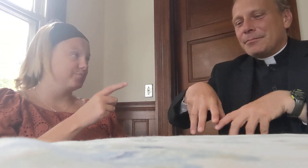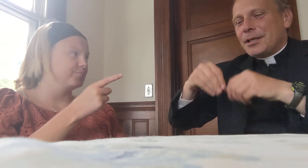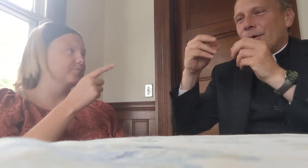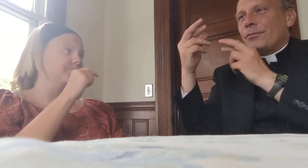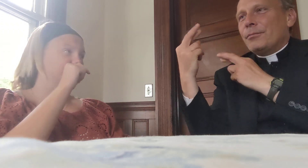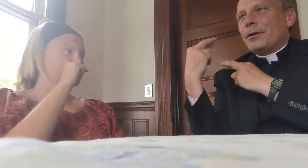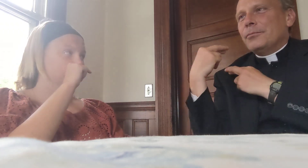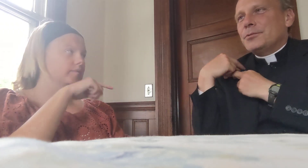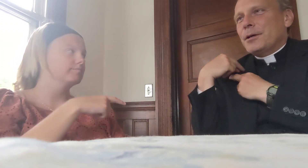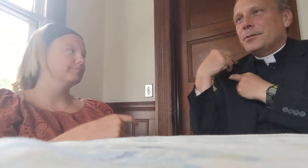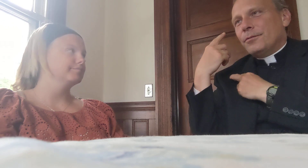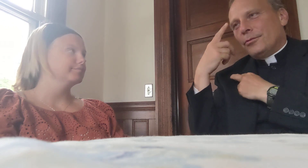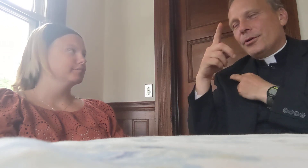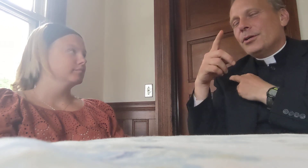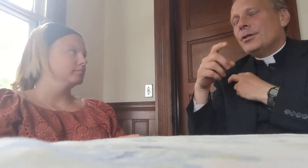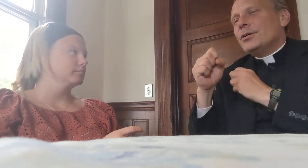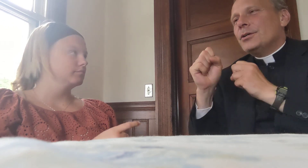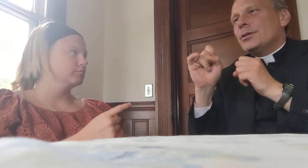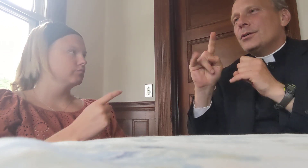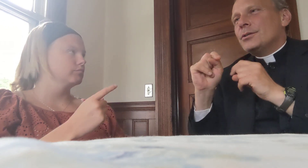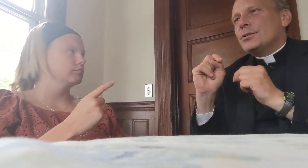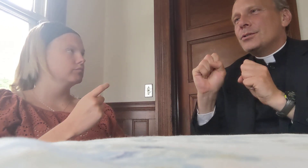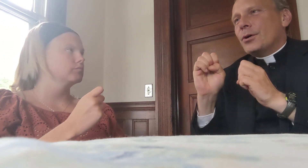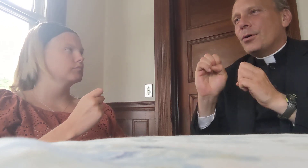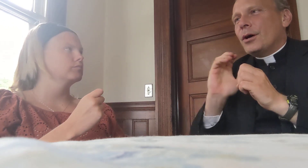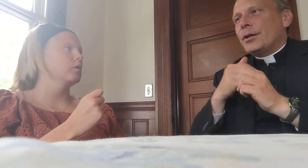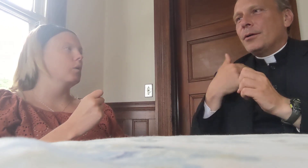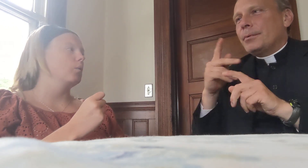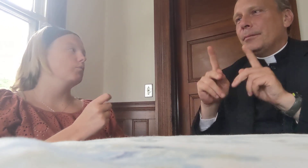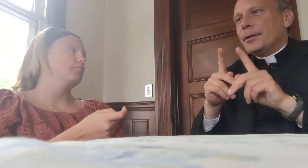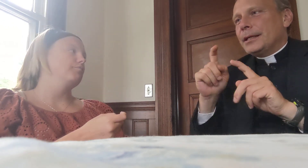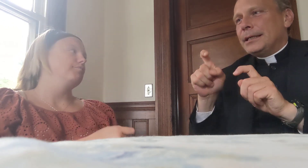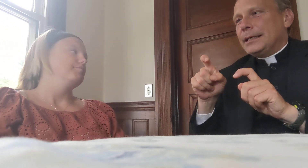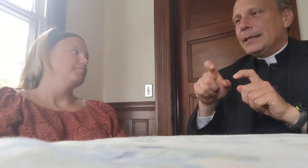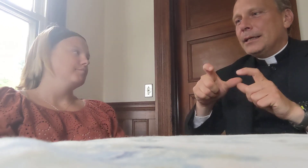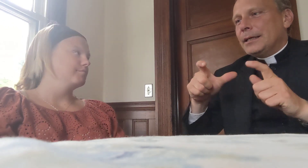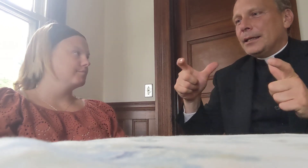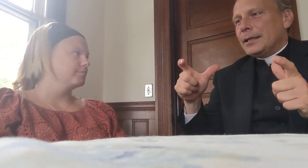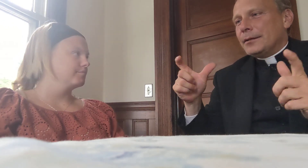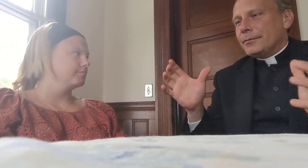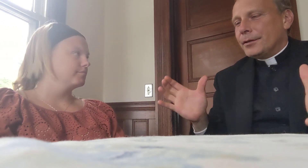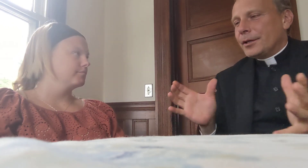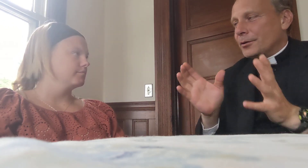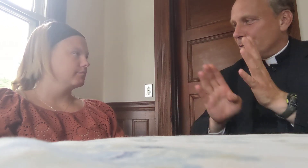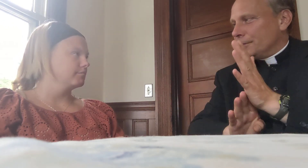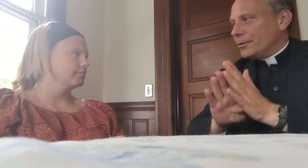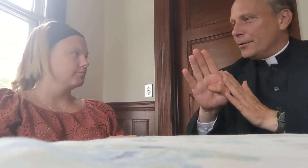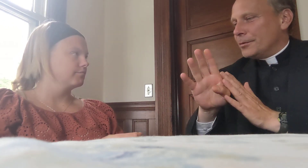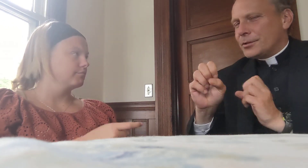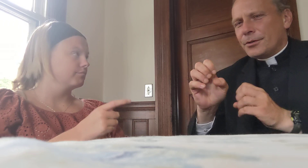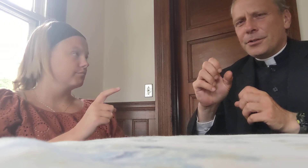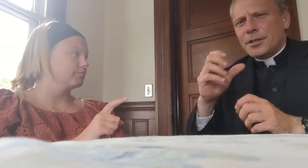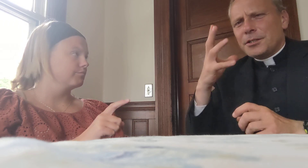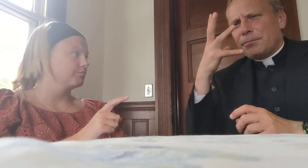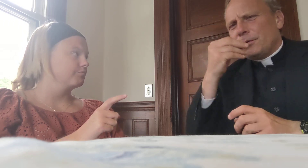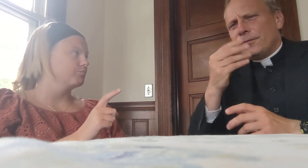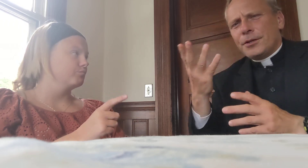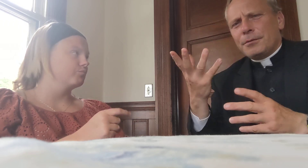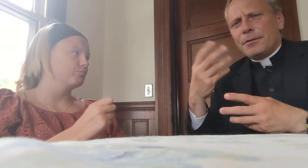take over and become responsible for it, so our young people, they need a lot of encouragement, development, so it's a beautiful thing to be